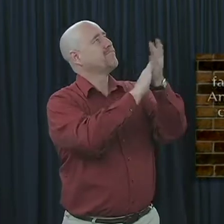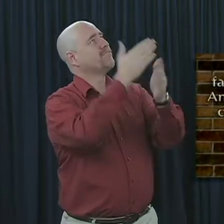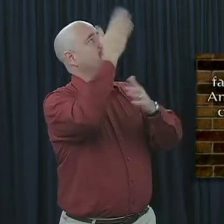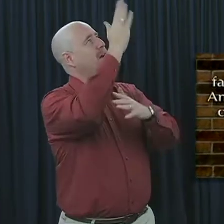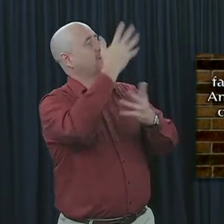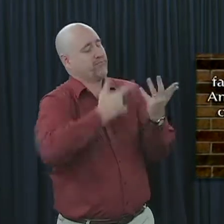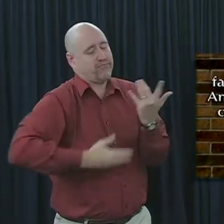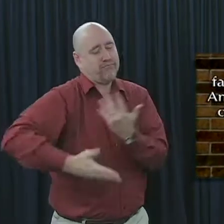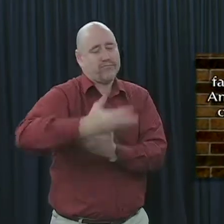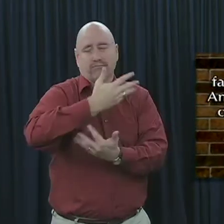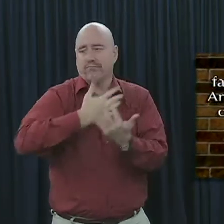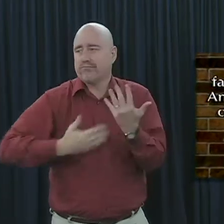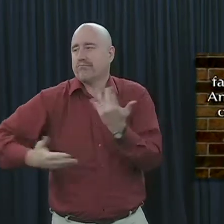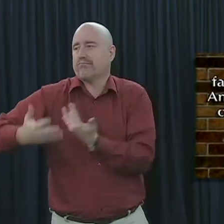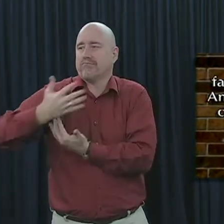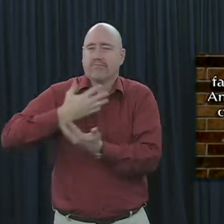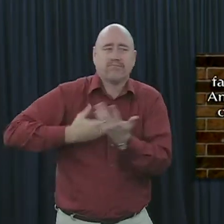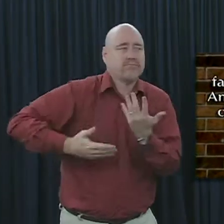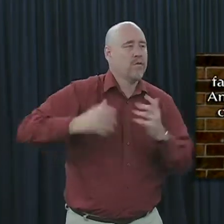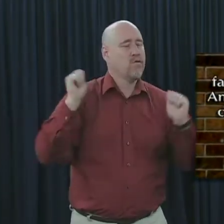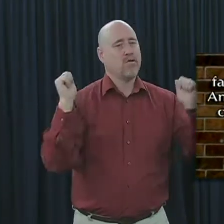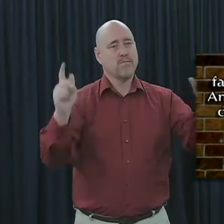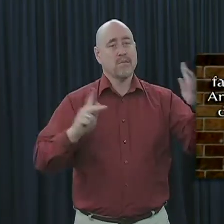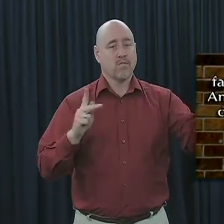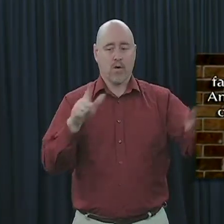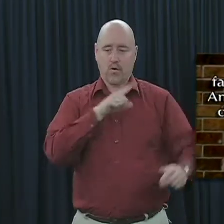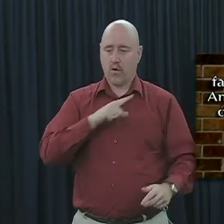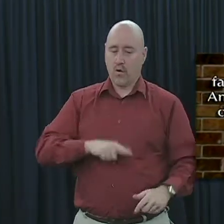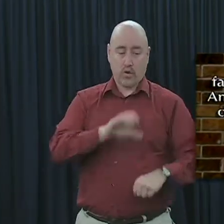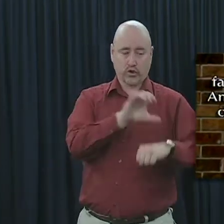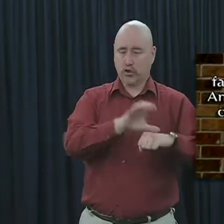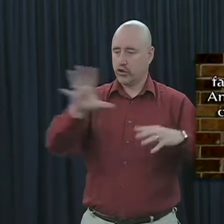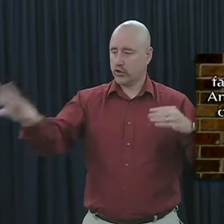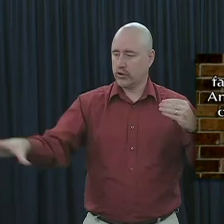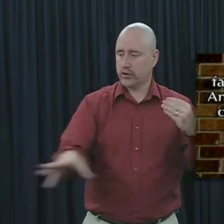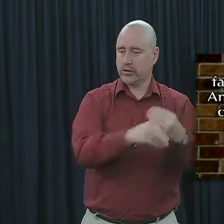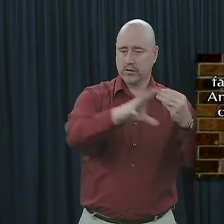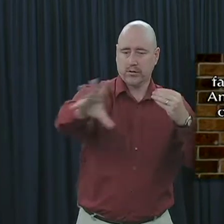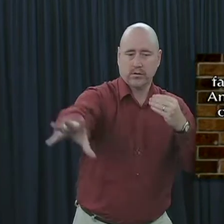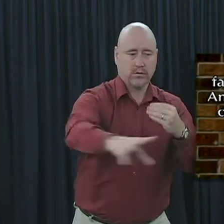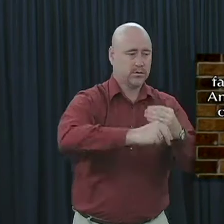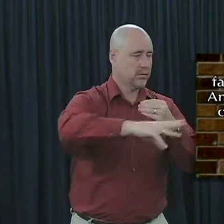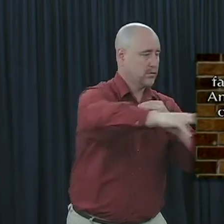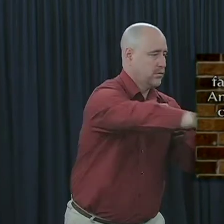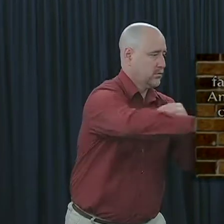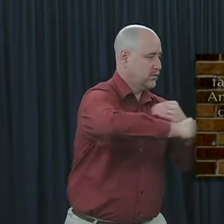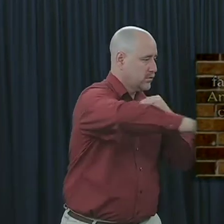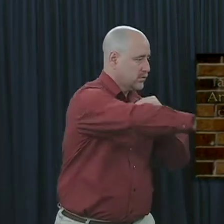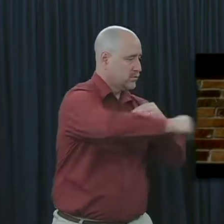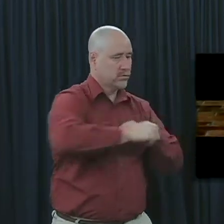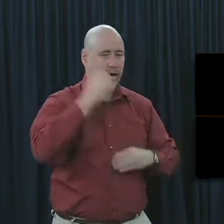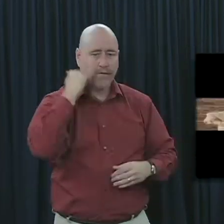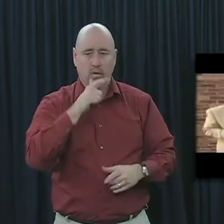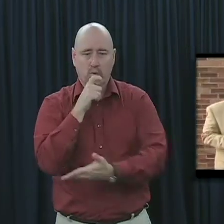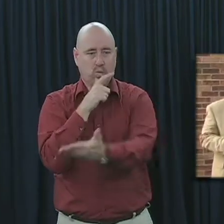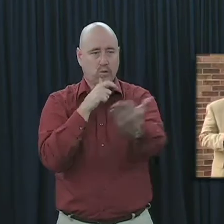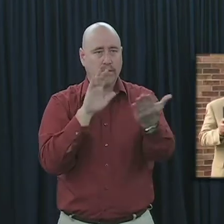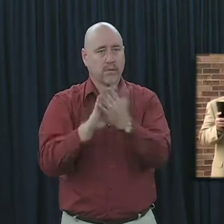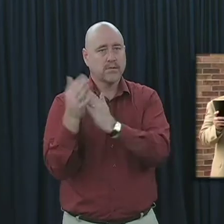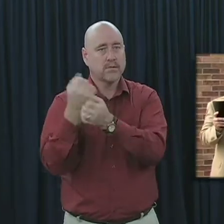favor with all the people. And the Lord added to the church daily those who were being saved. Did you hear